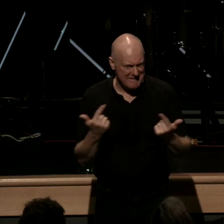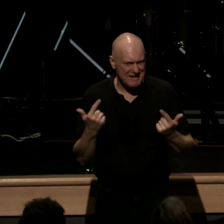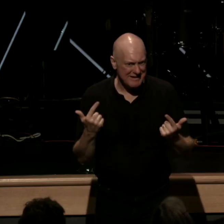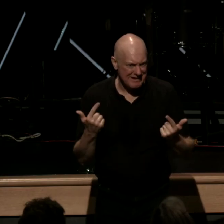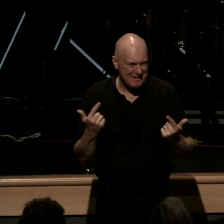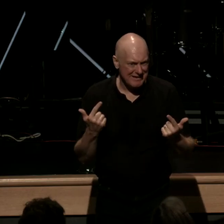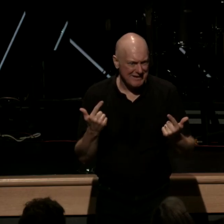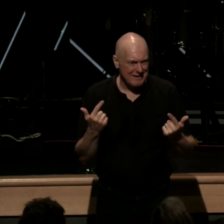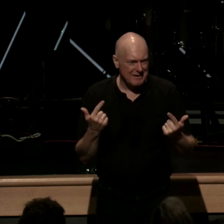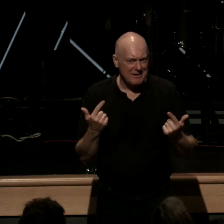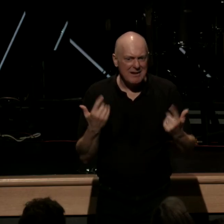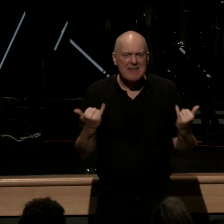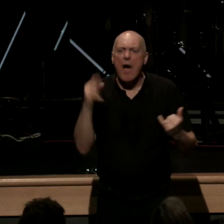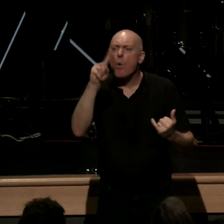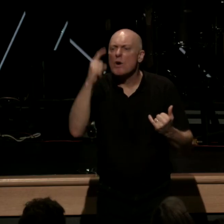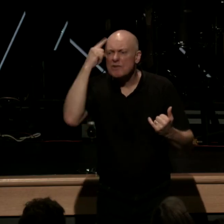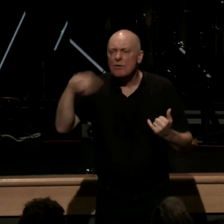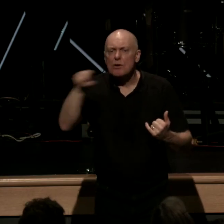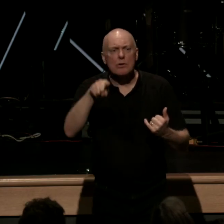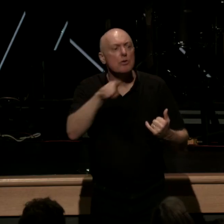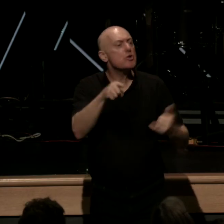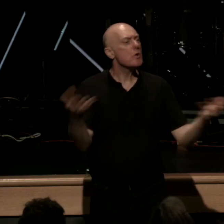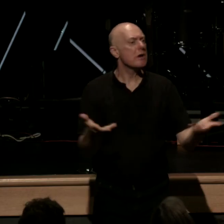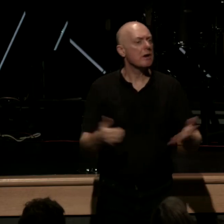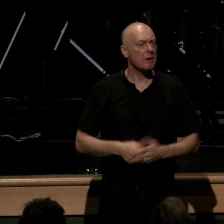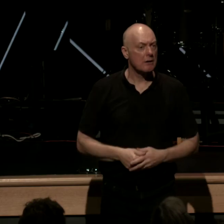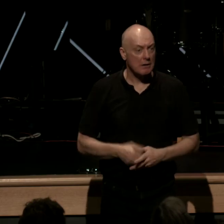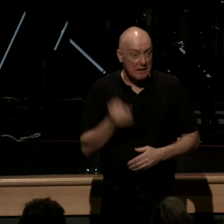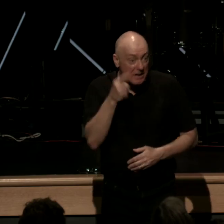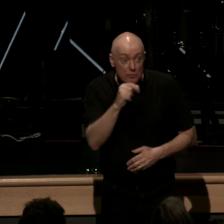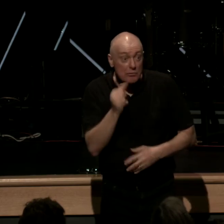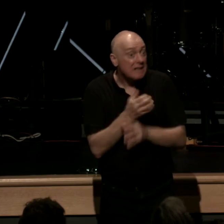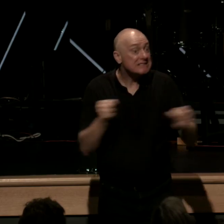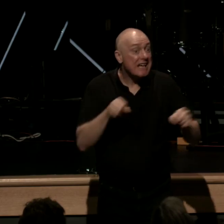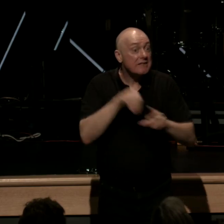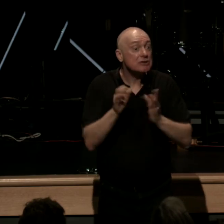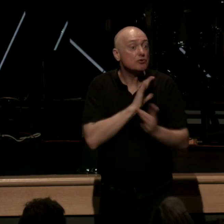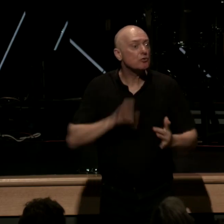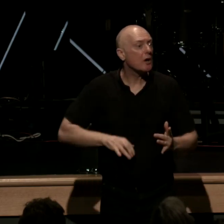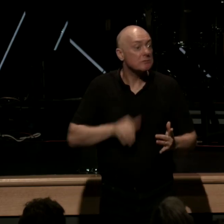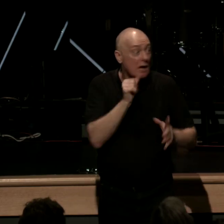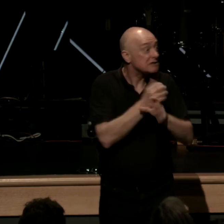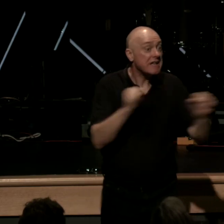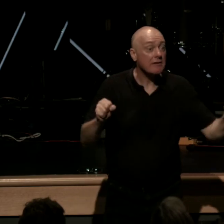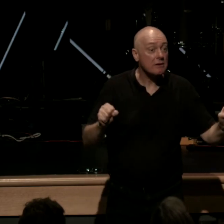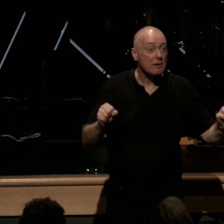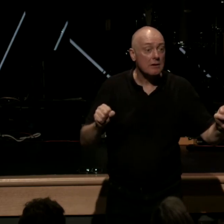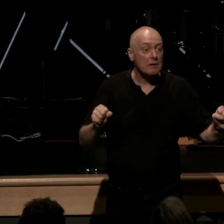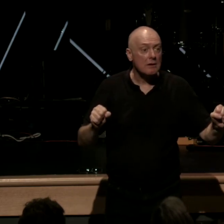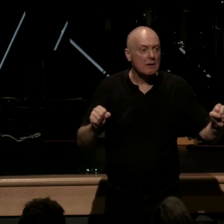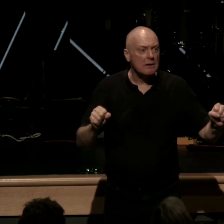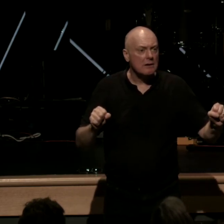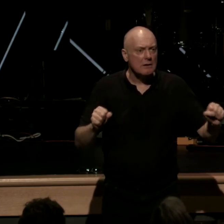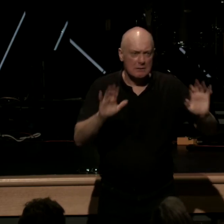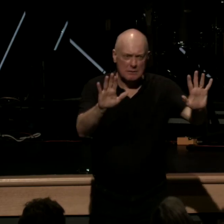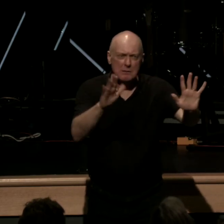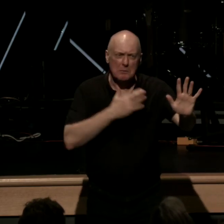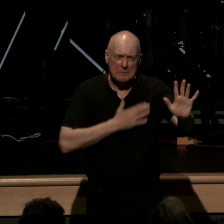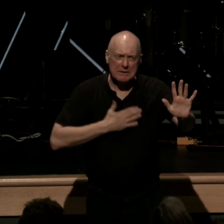let me just ask you right now you're here right now and you are not saved in jesus christ will you honestly wait another second will you